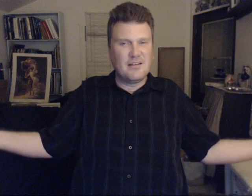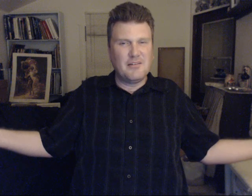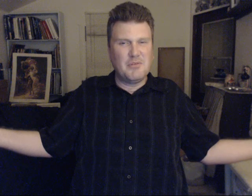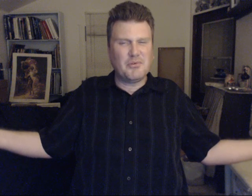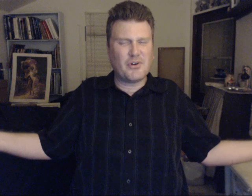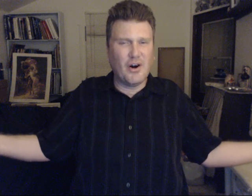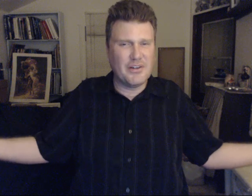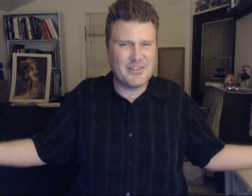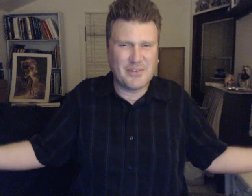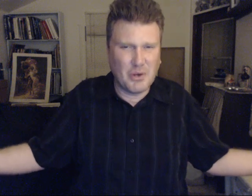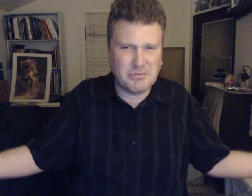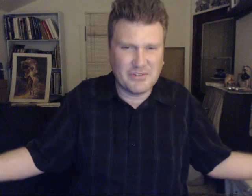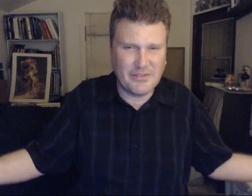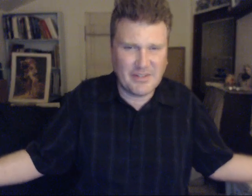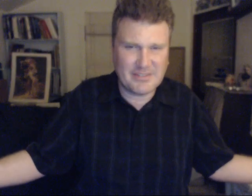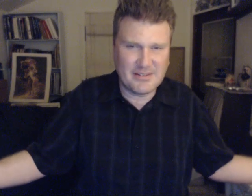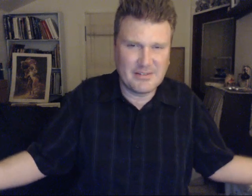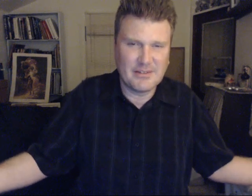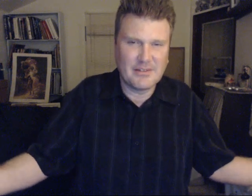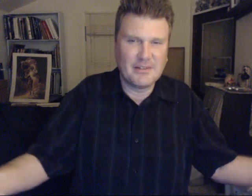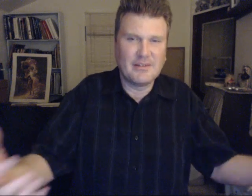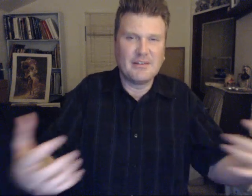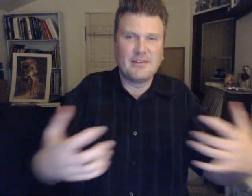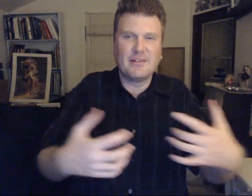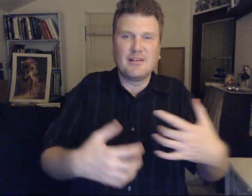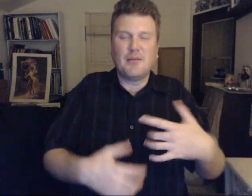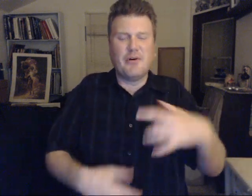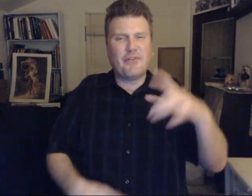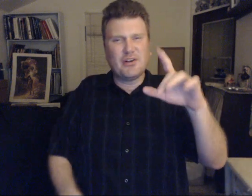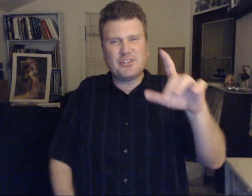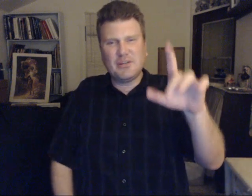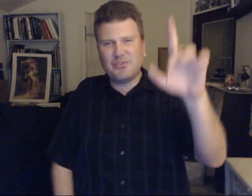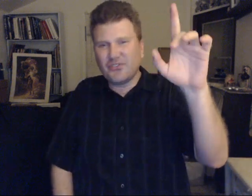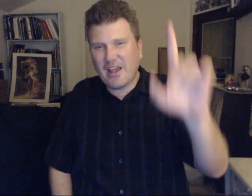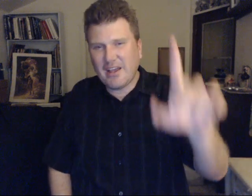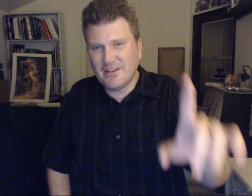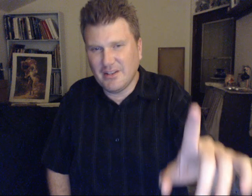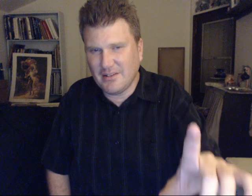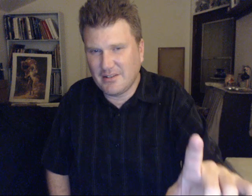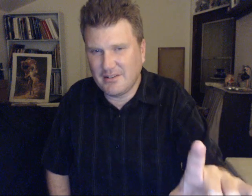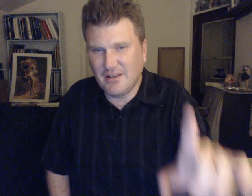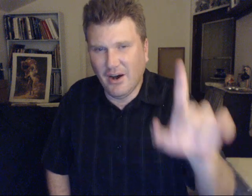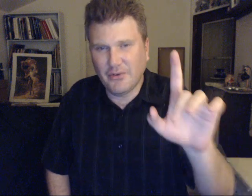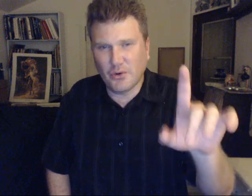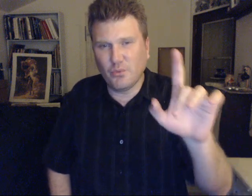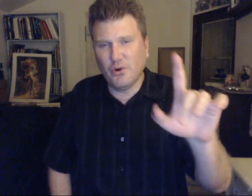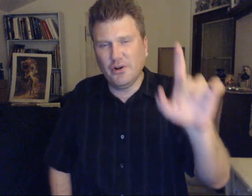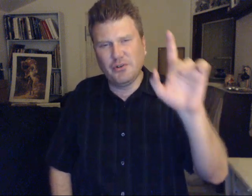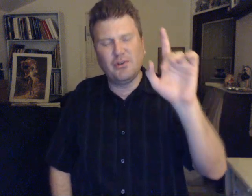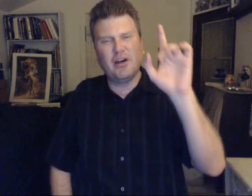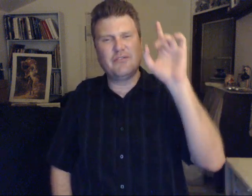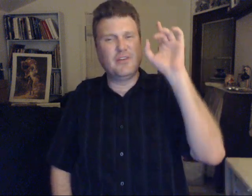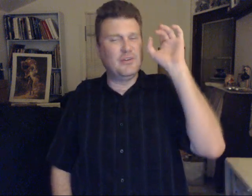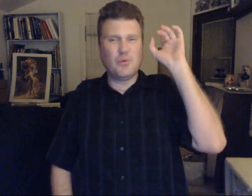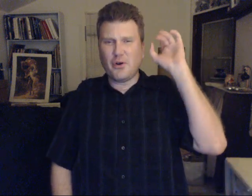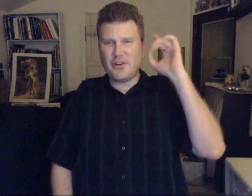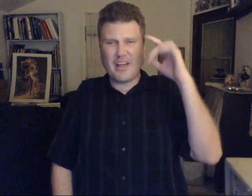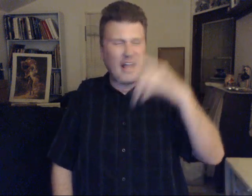People call it. They don't believe it. But if our ships landed. On your world. And you have. And you already have.